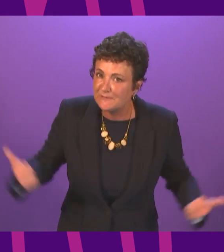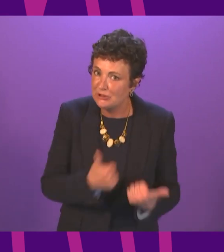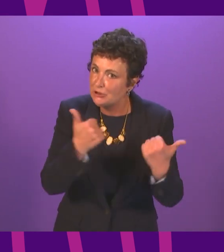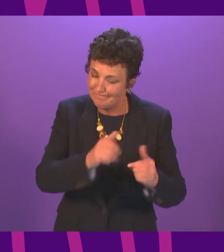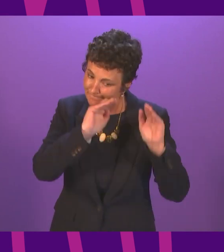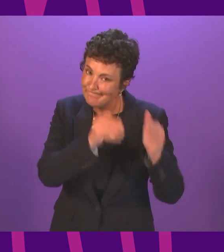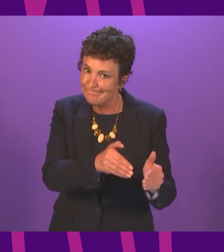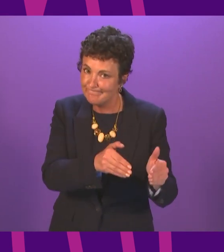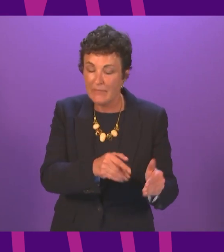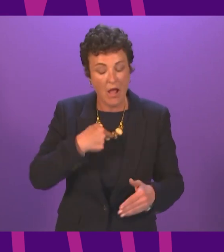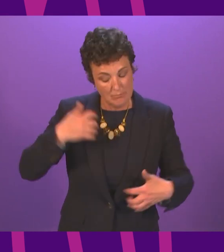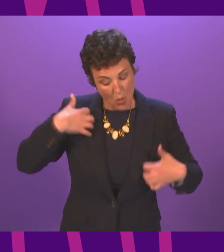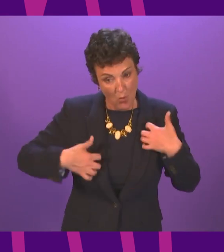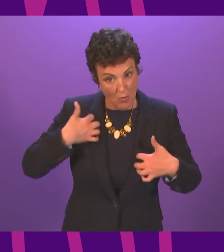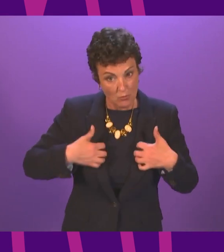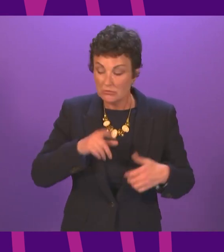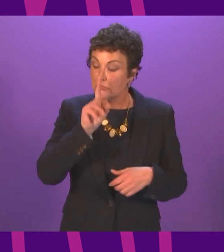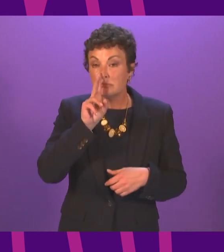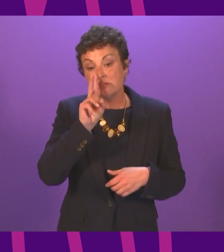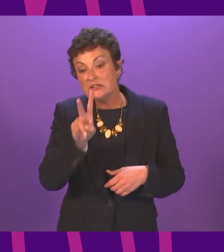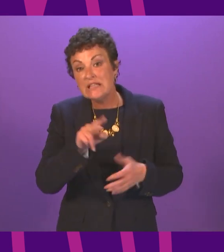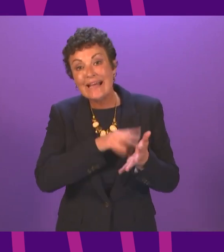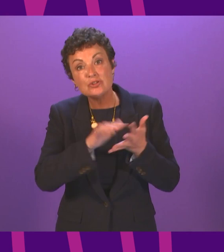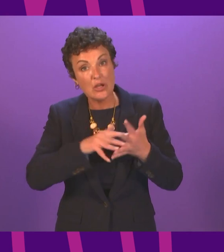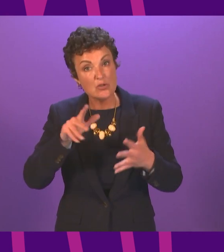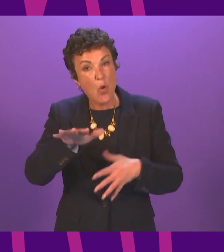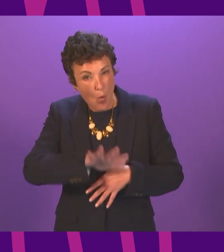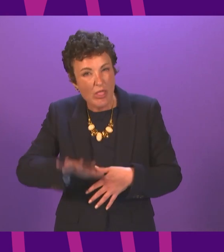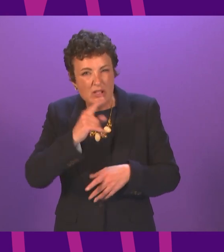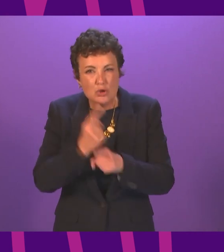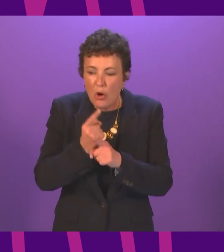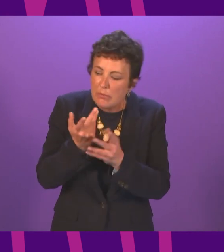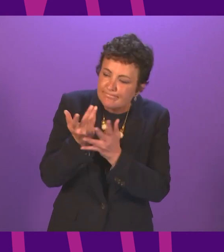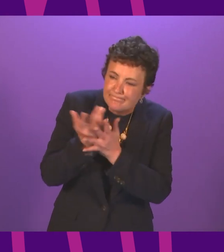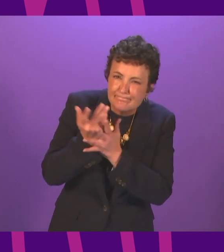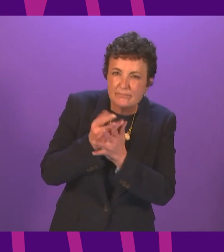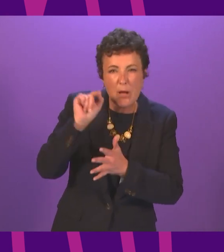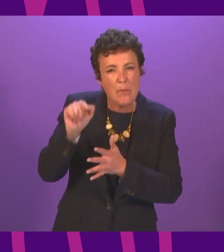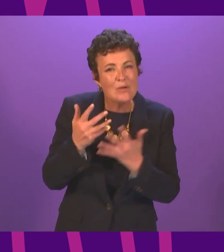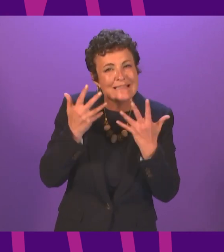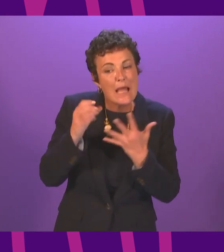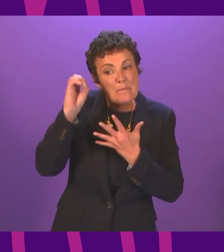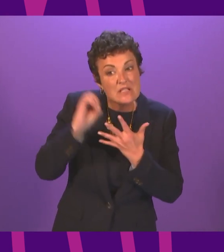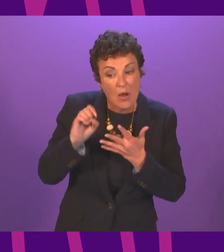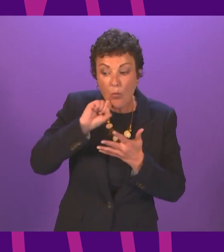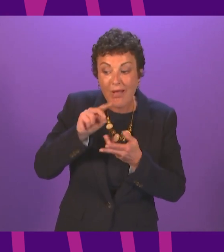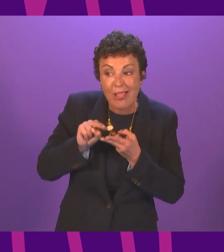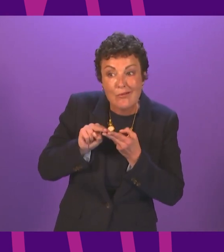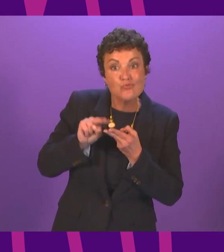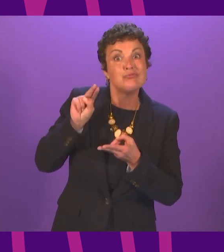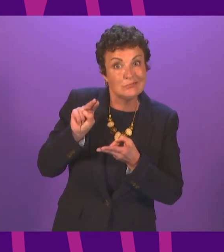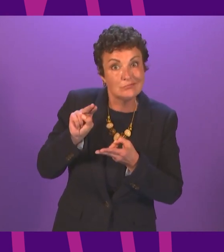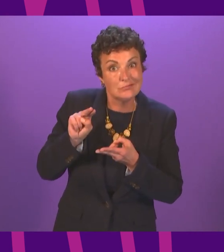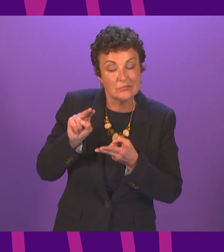I look forward to meeting NHS Lothian to discuss the specifics for East Lothian around about the 10% promised increase in activities